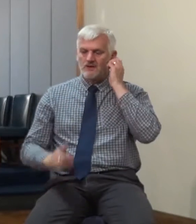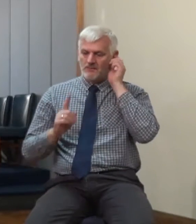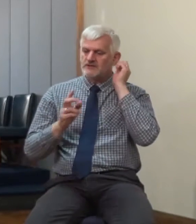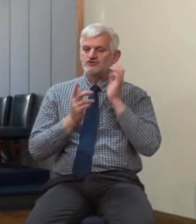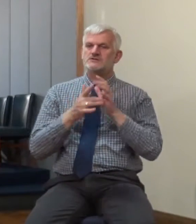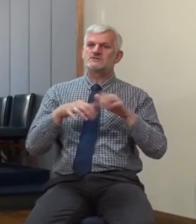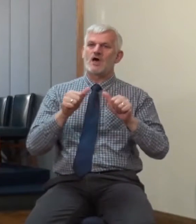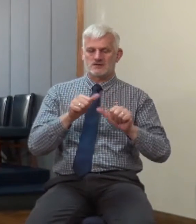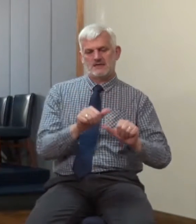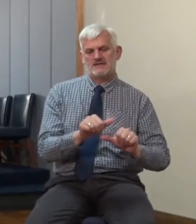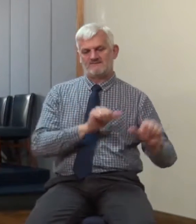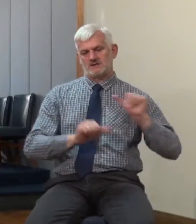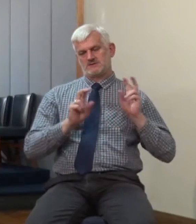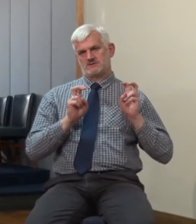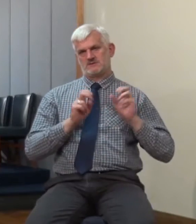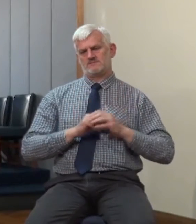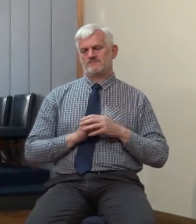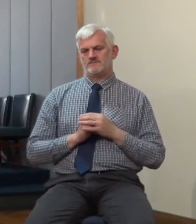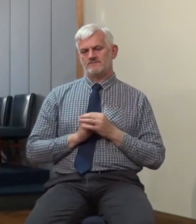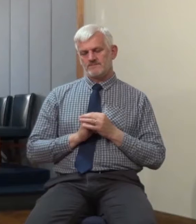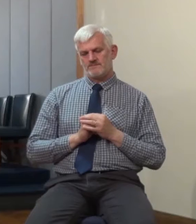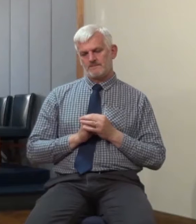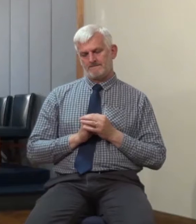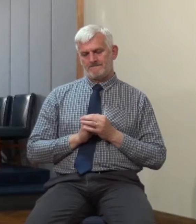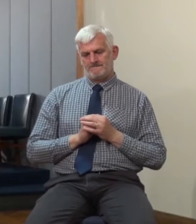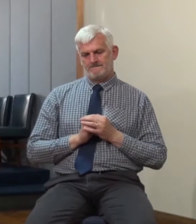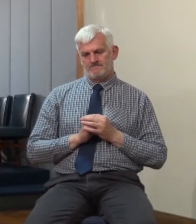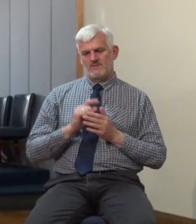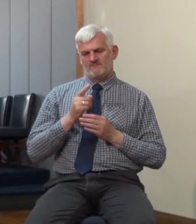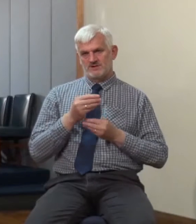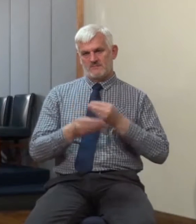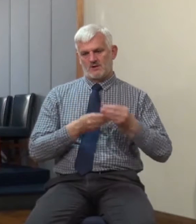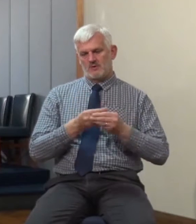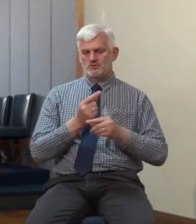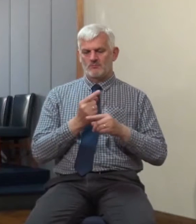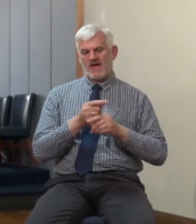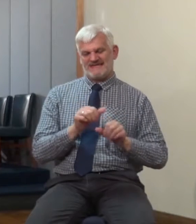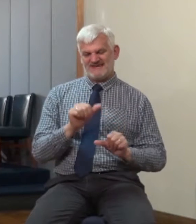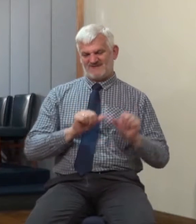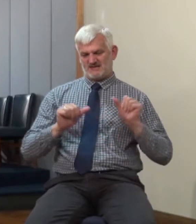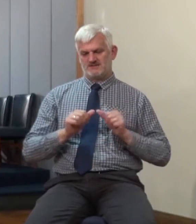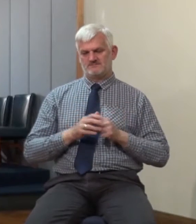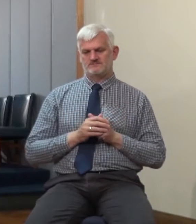institution. And that's what the first illustration is about. On our watch,